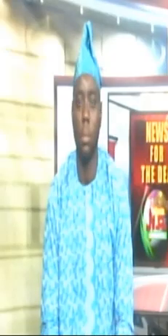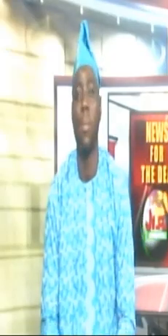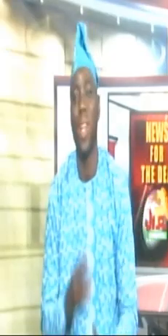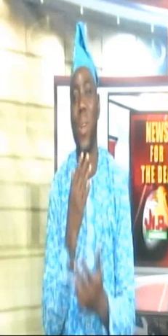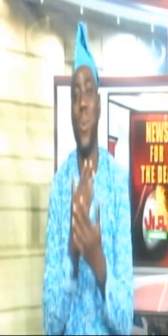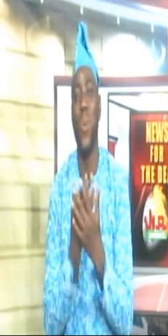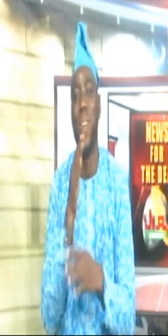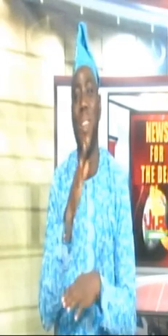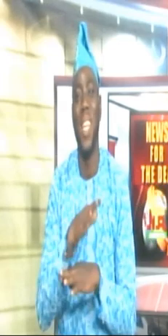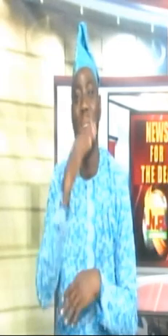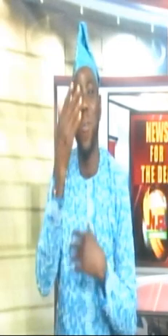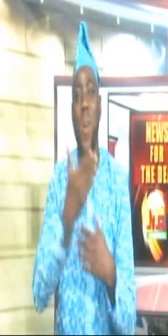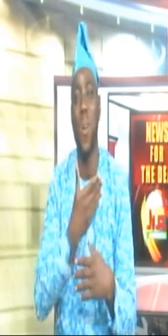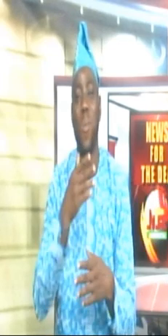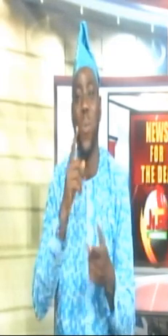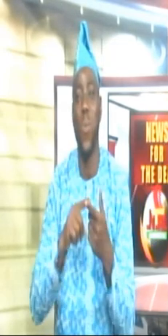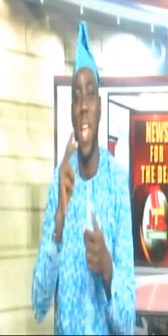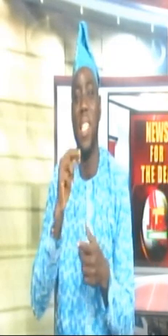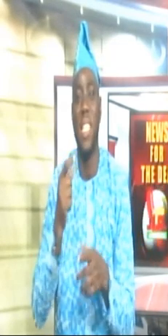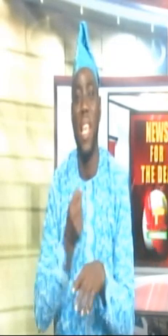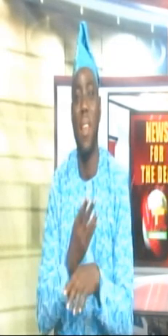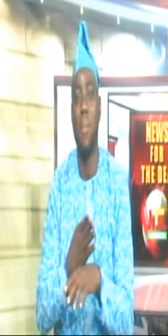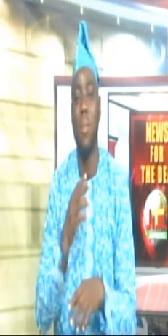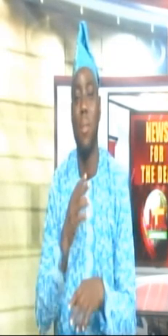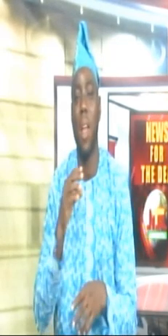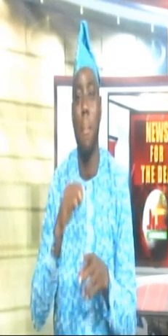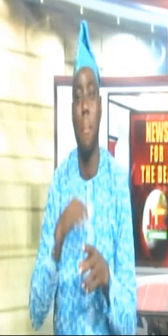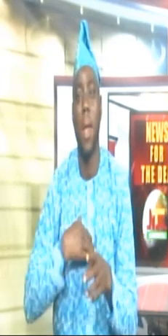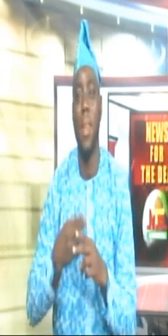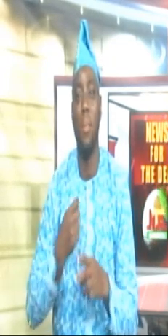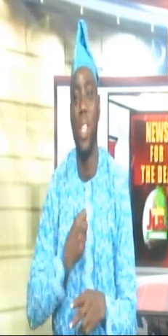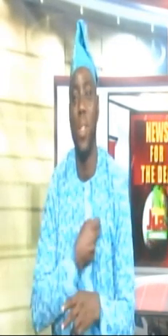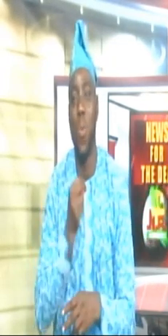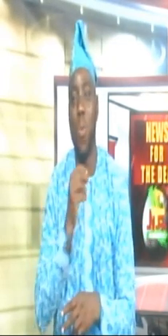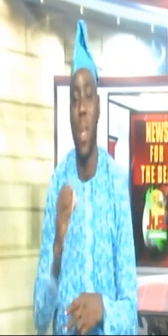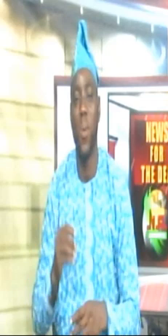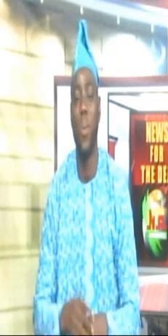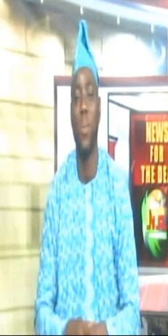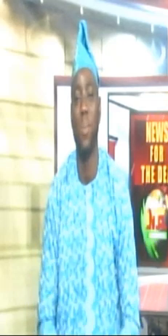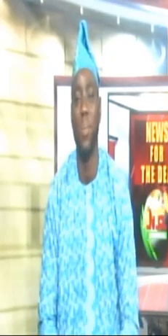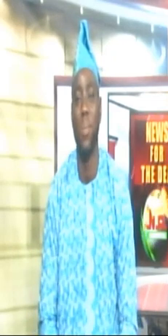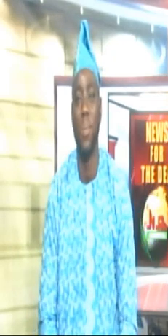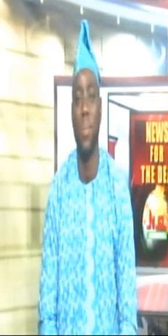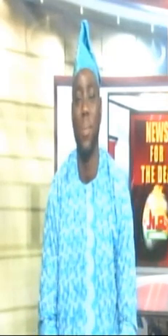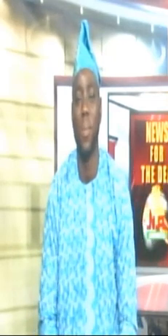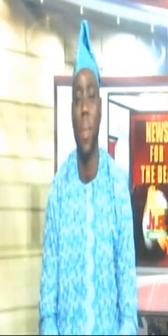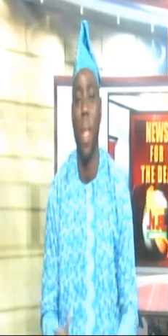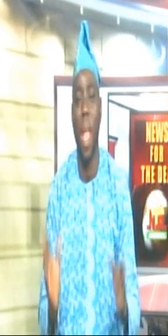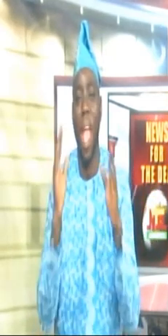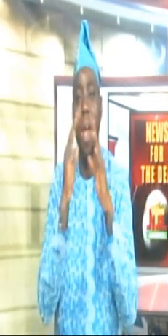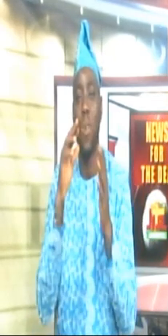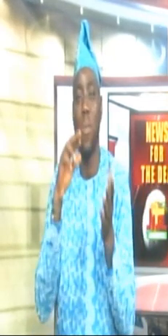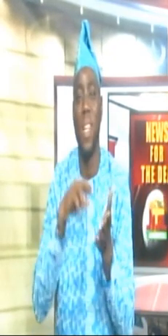Good evening and welcome to NTA Channel 12 News for the Deaf. My name is Sheyi Ogunbayo. The House of